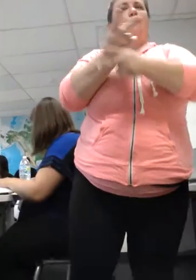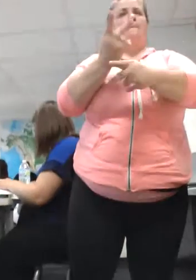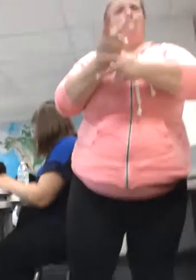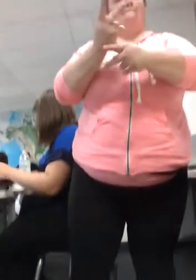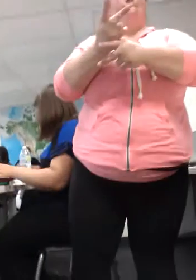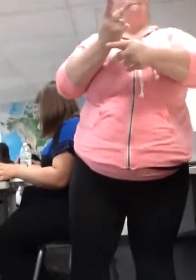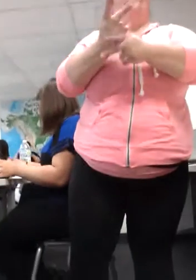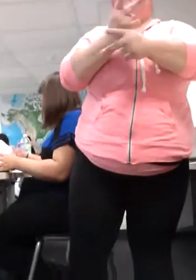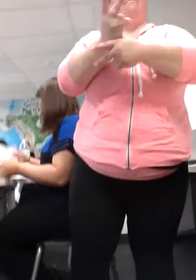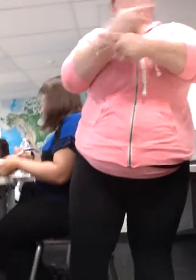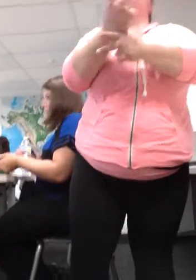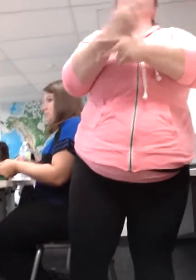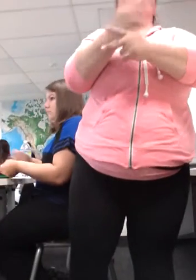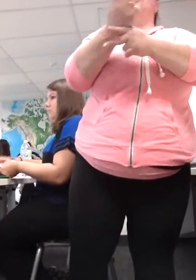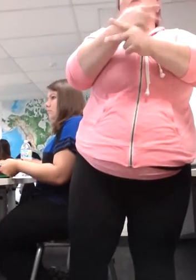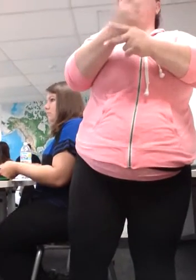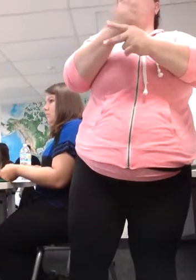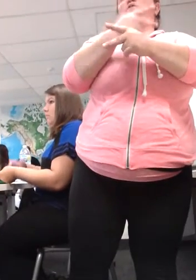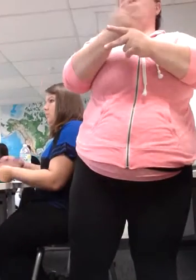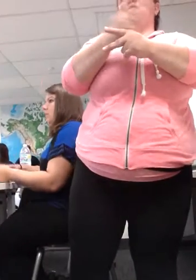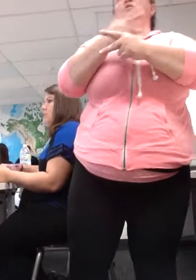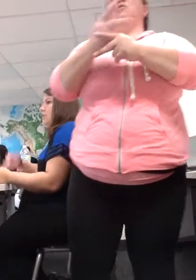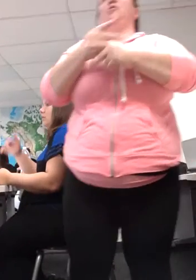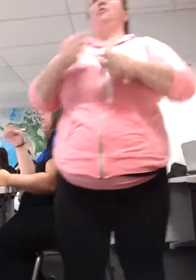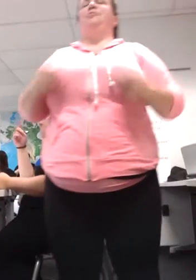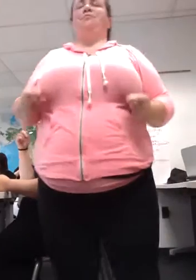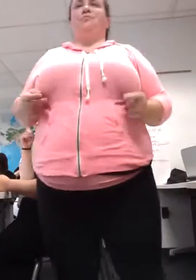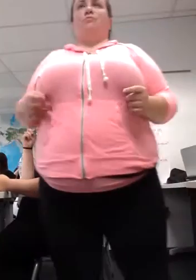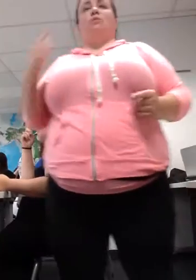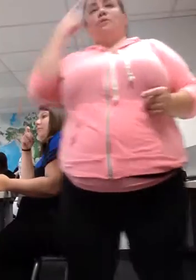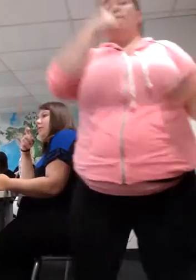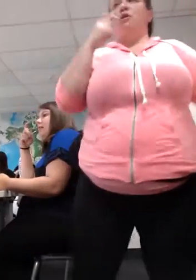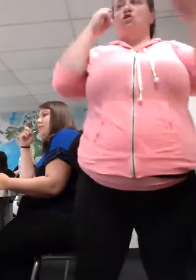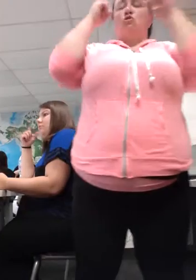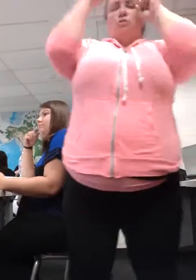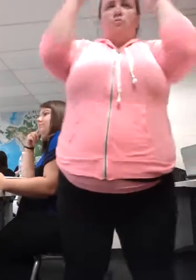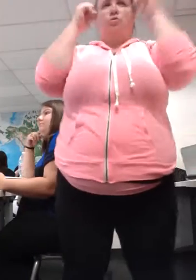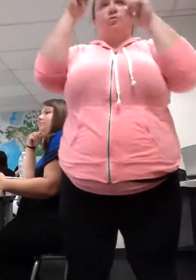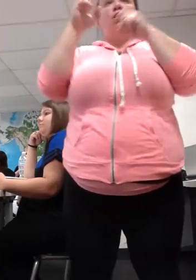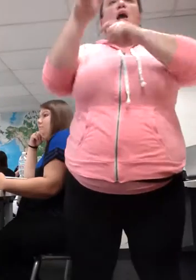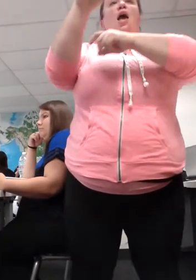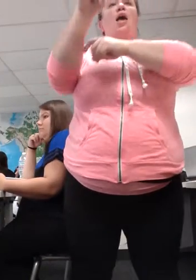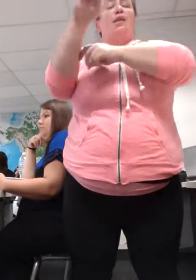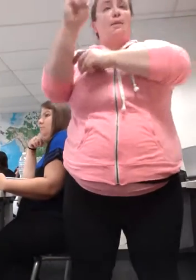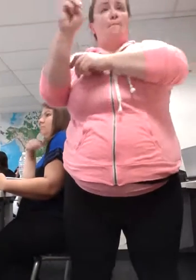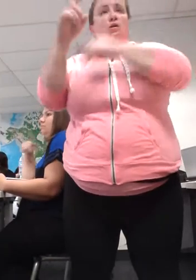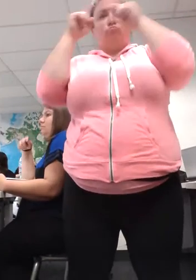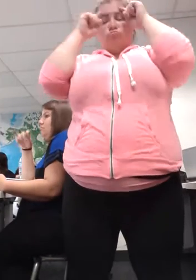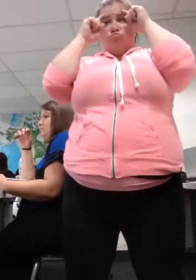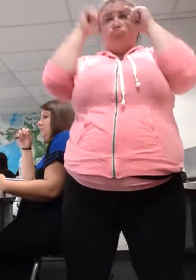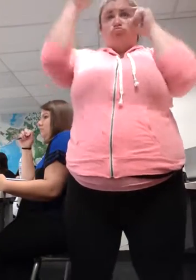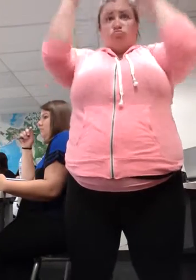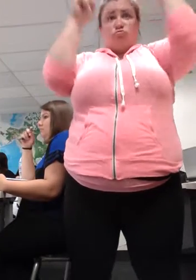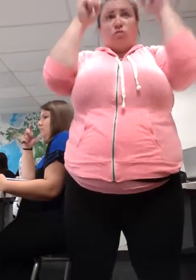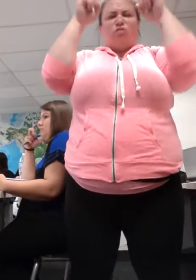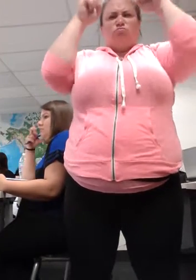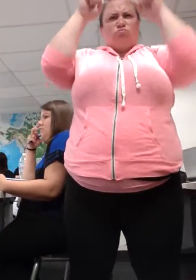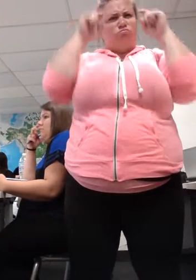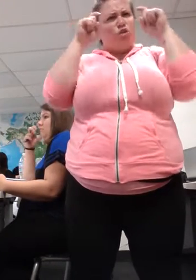Clear What types of facial expressions are we looking for? Eyebrows up. Non-manuals. Eyebrows up. Eyebrows down. If it's a question.